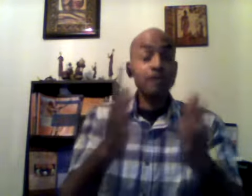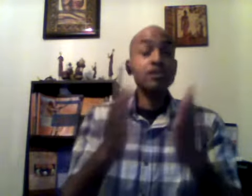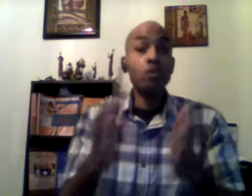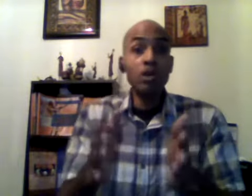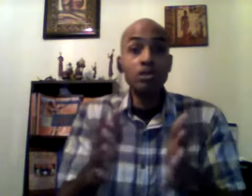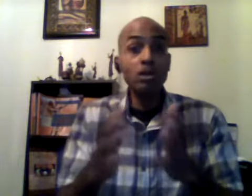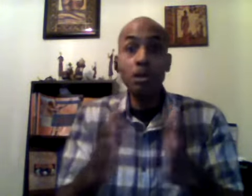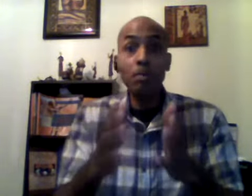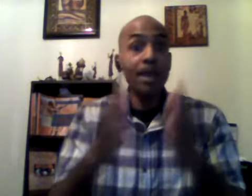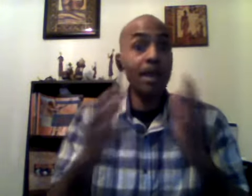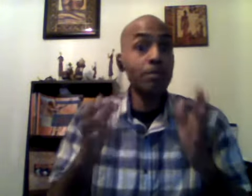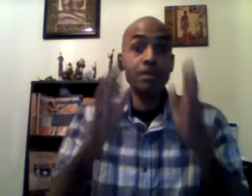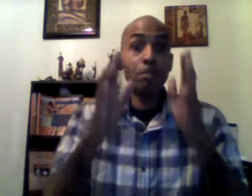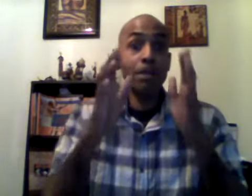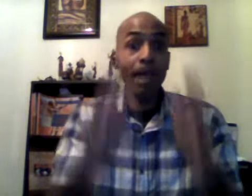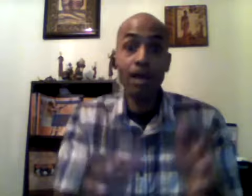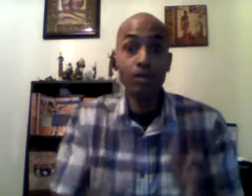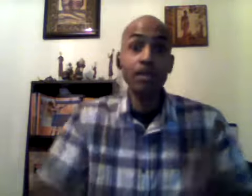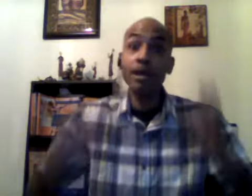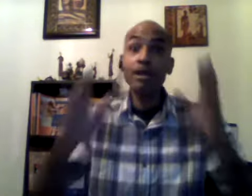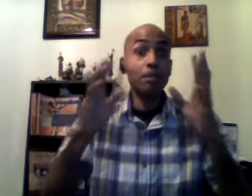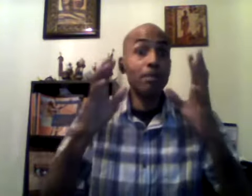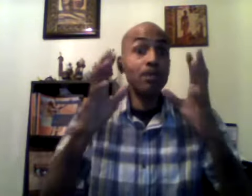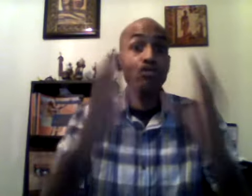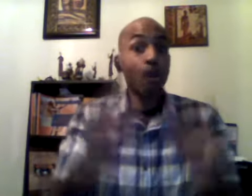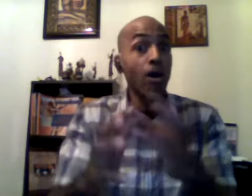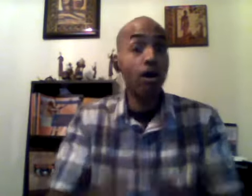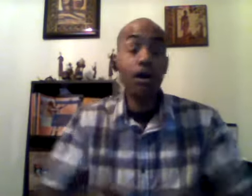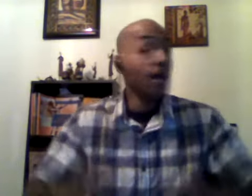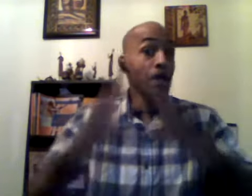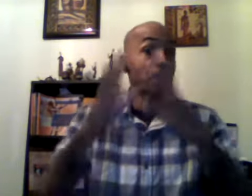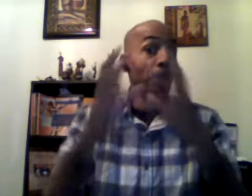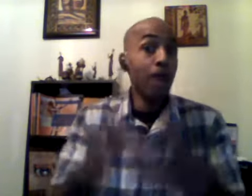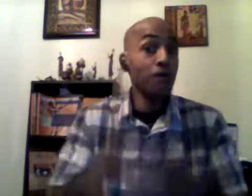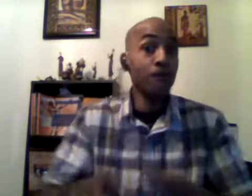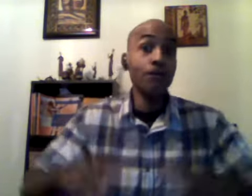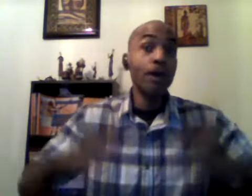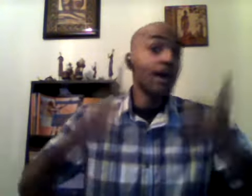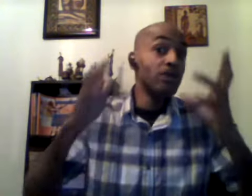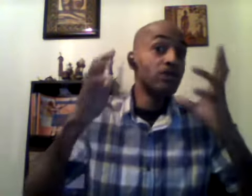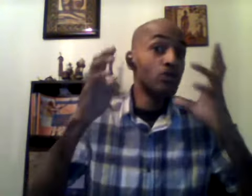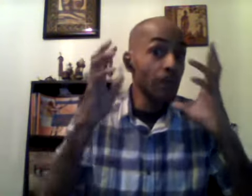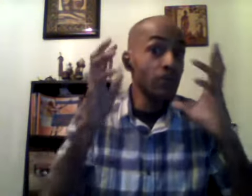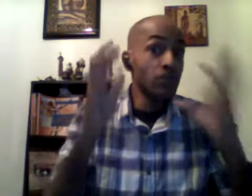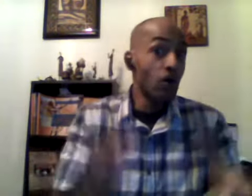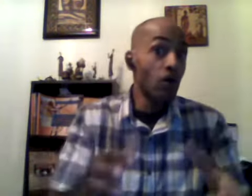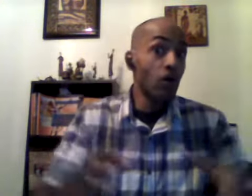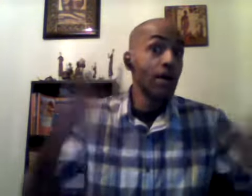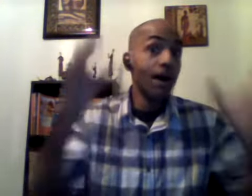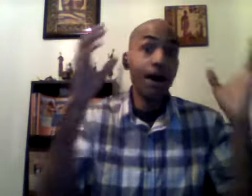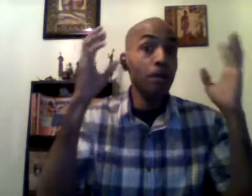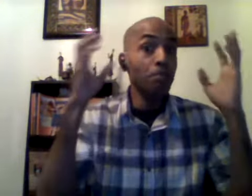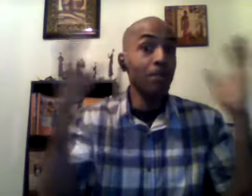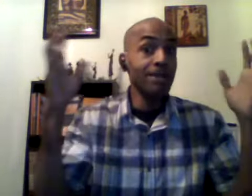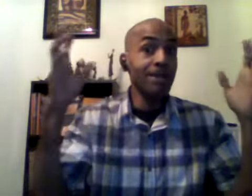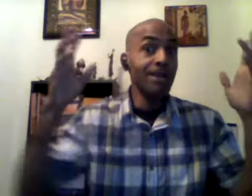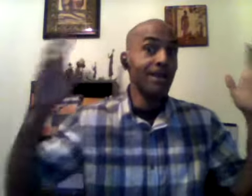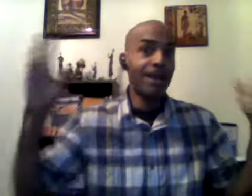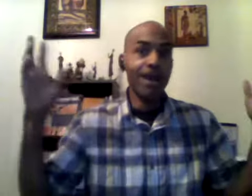just want you to be able to be healthy to be strong and powerful and to enjoy abundant life